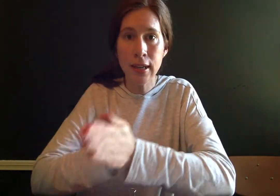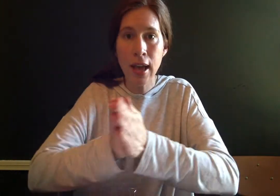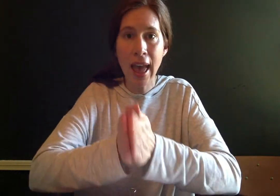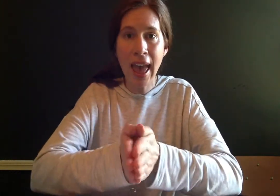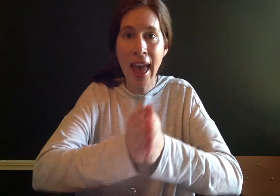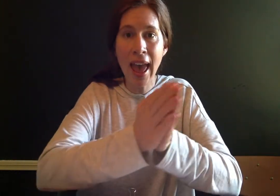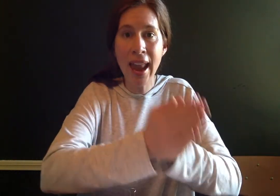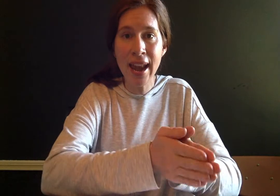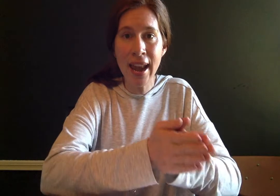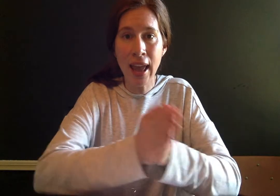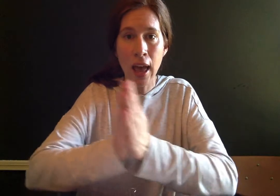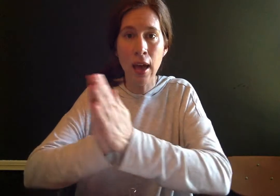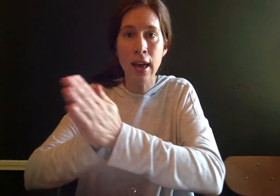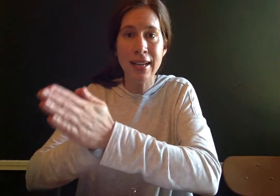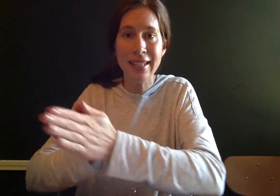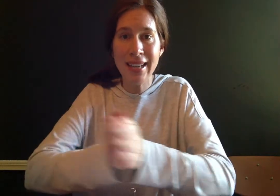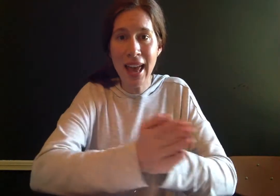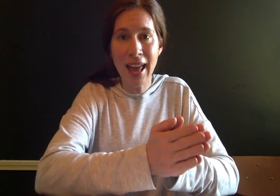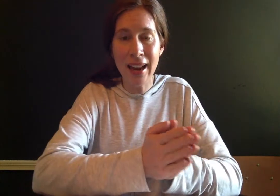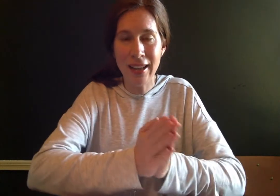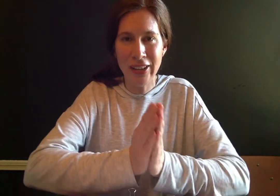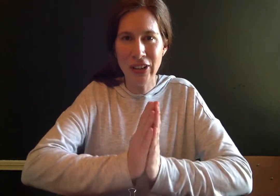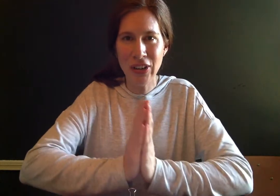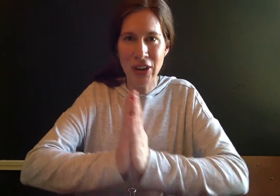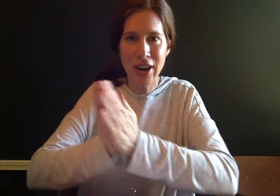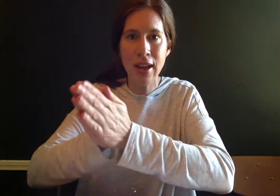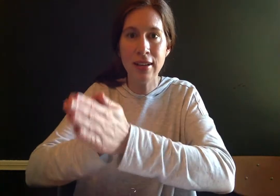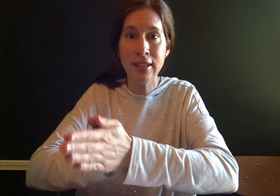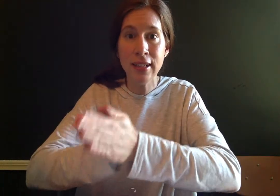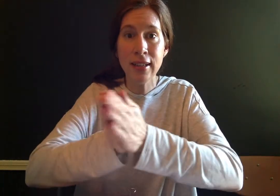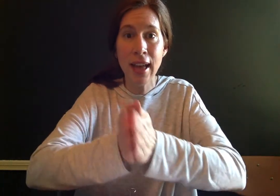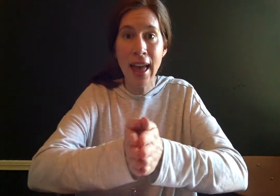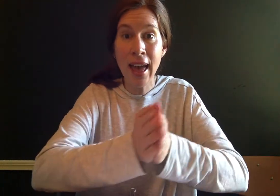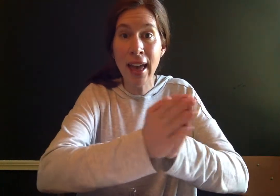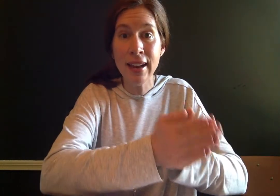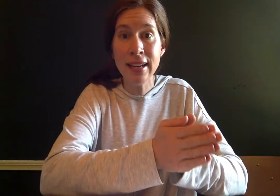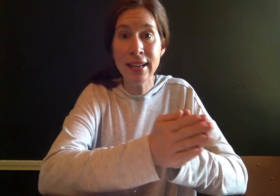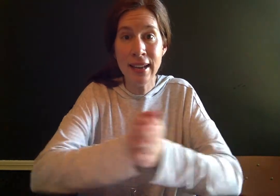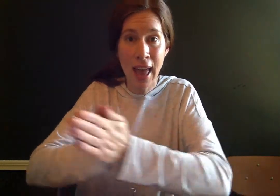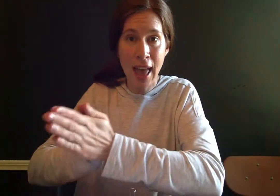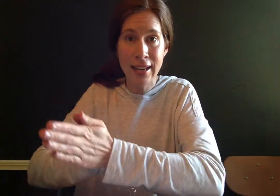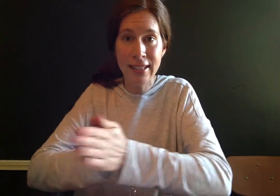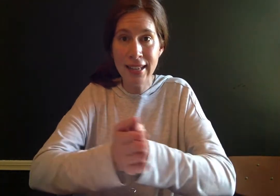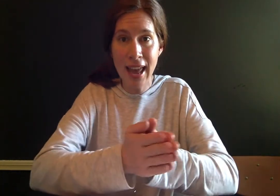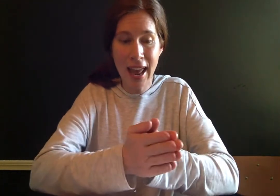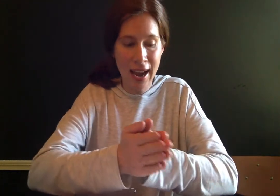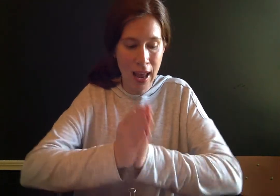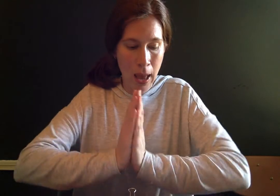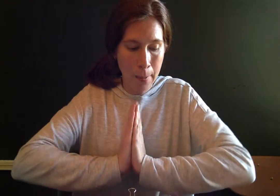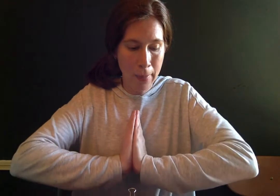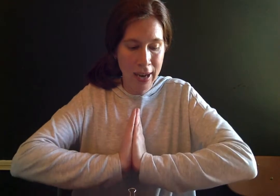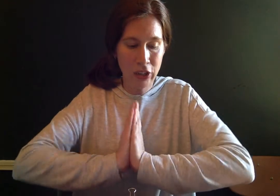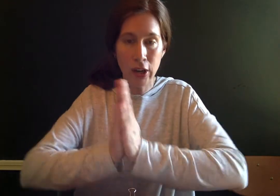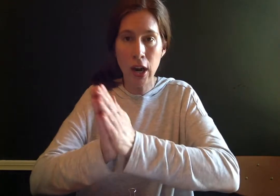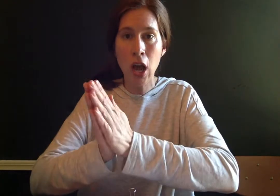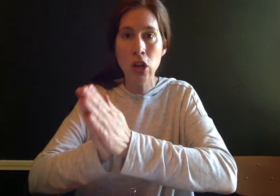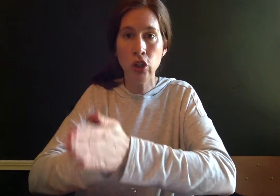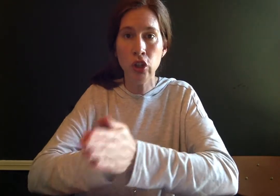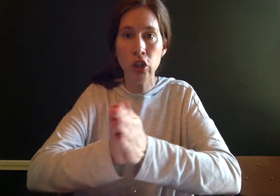E N. Bed. Your turn. D E N. Bed. My turn. J